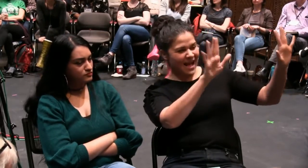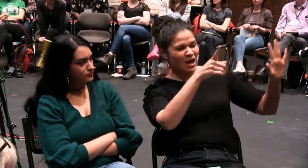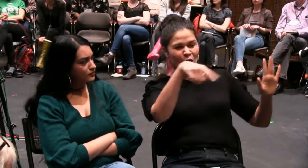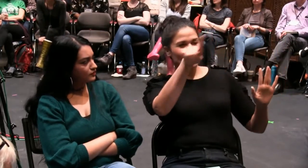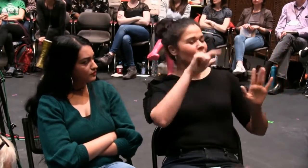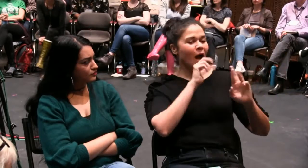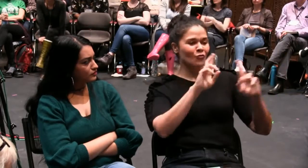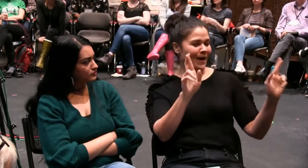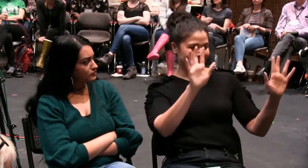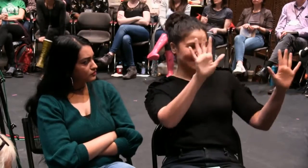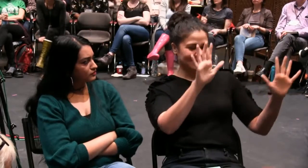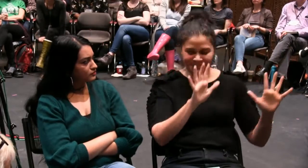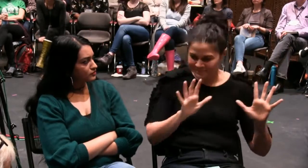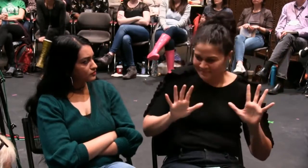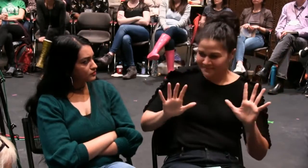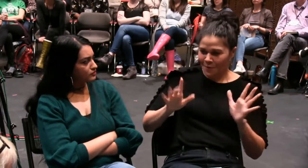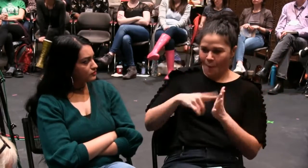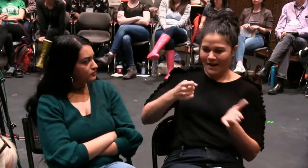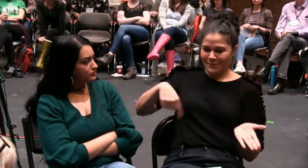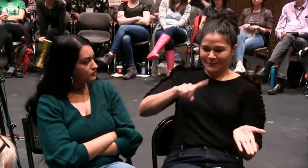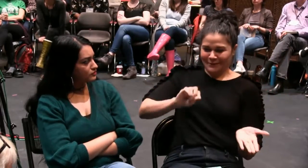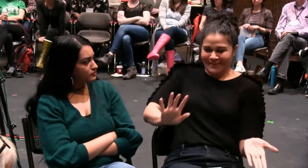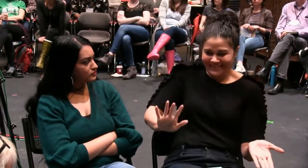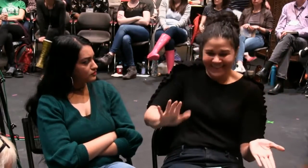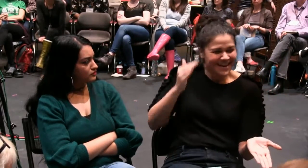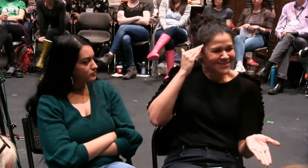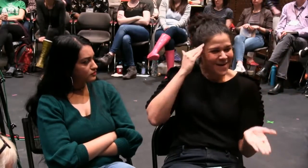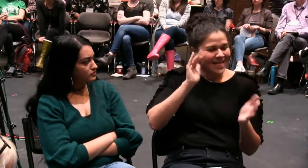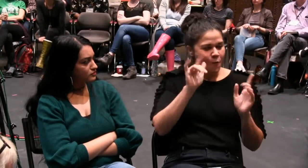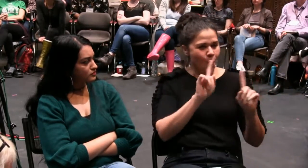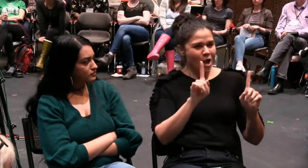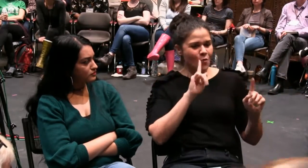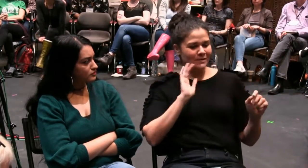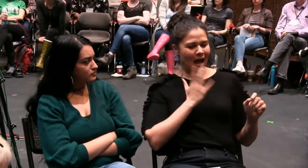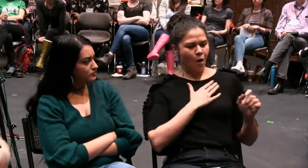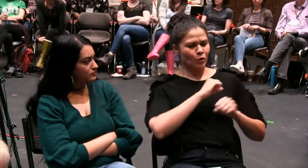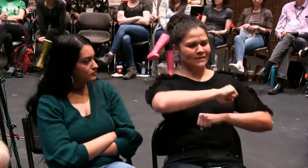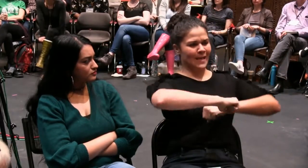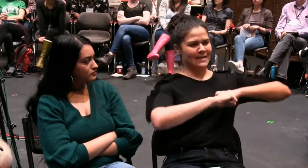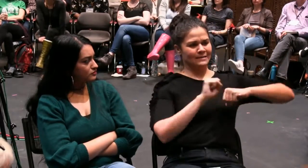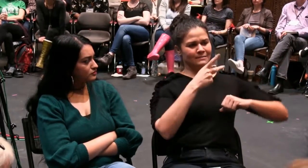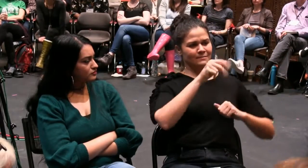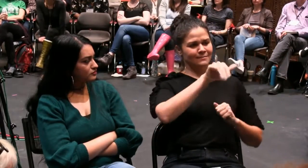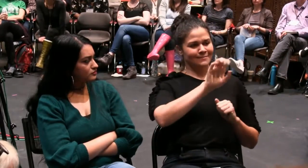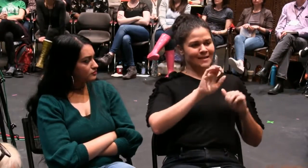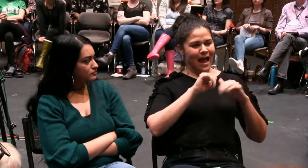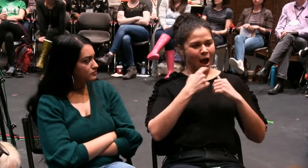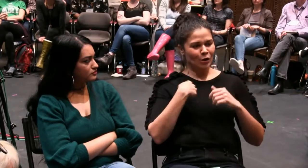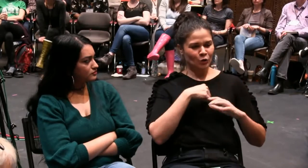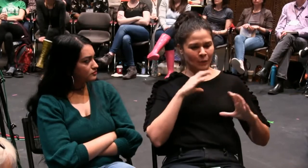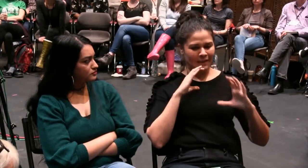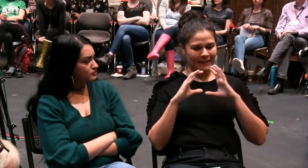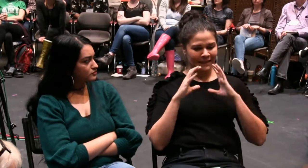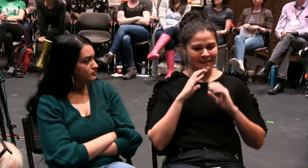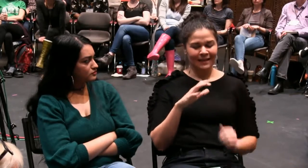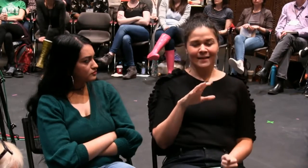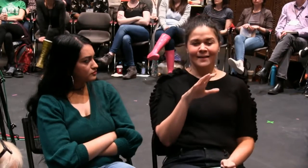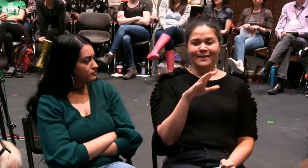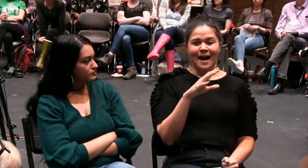find ways to get through that. And perhaps an institution that we're working with isn't ready. Perhaps we can move on until that